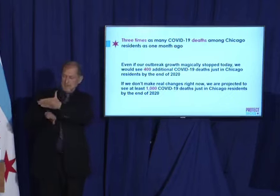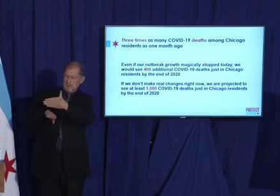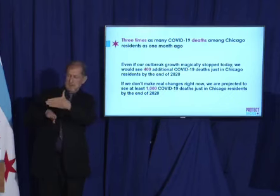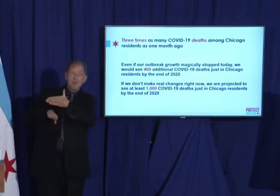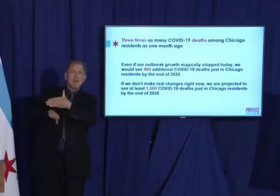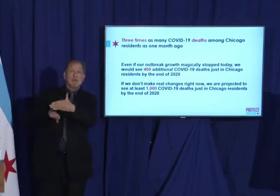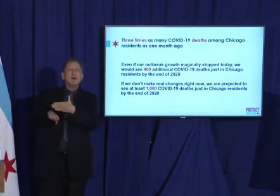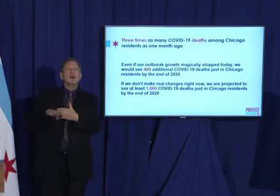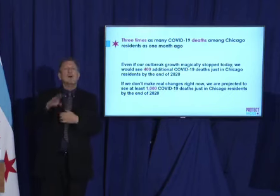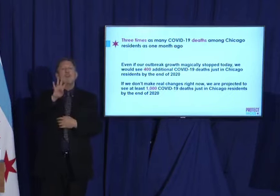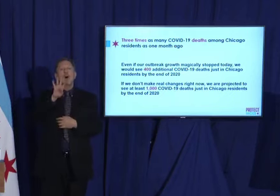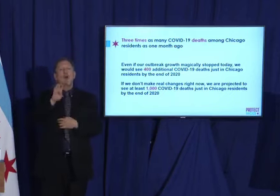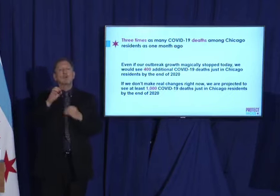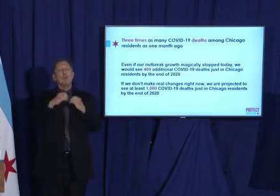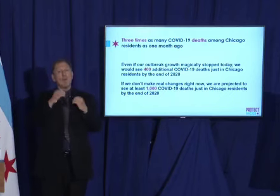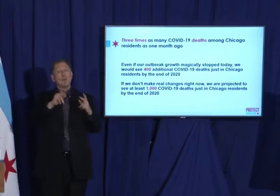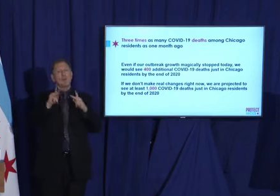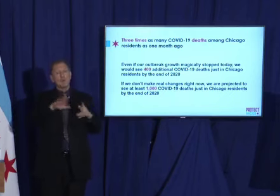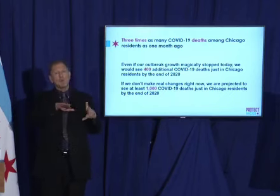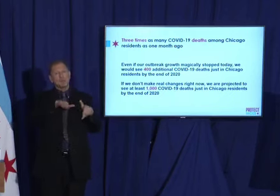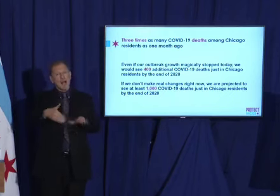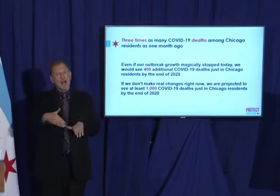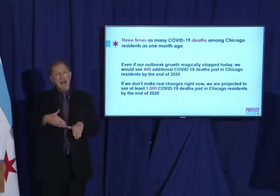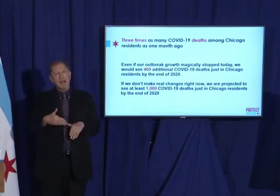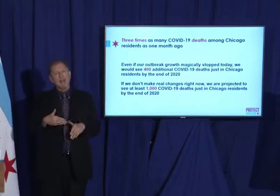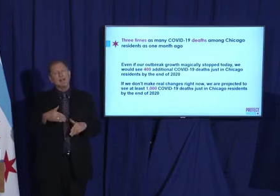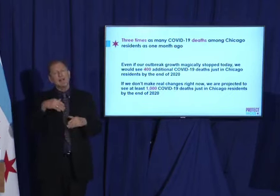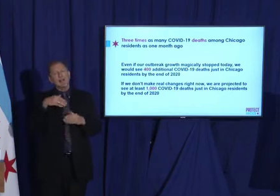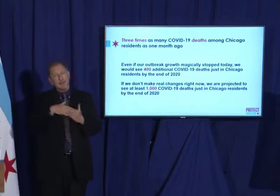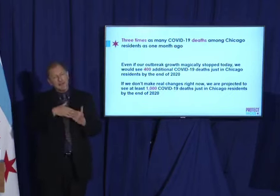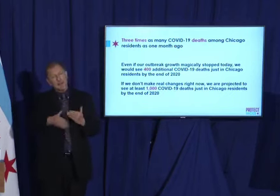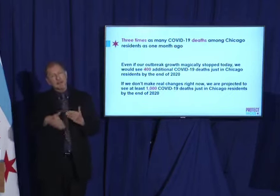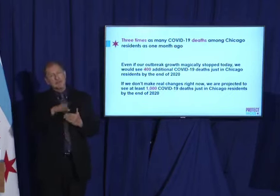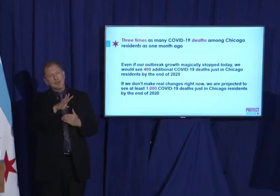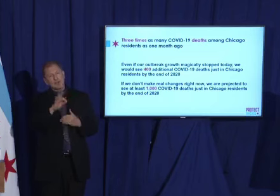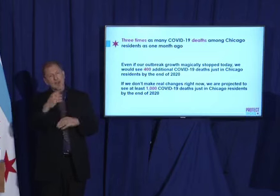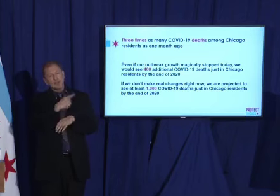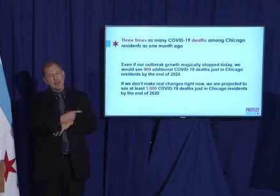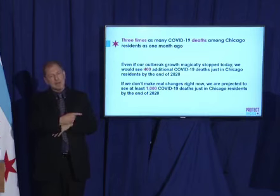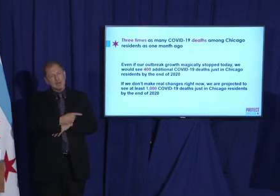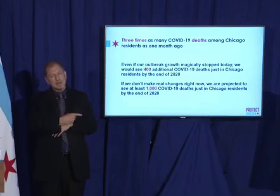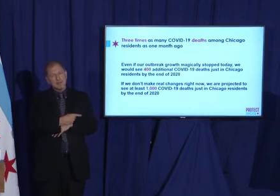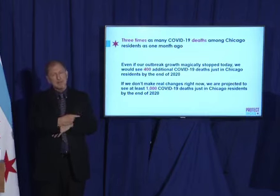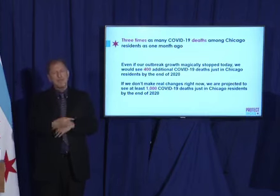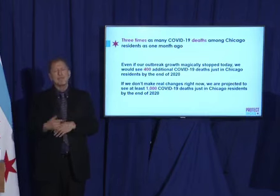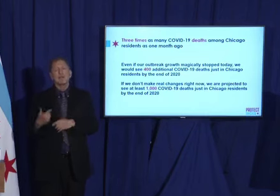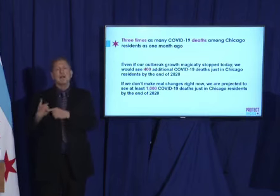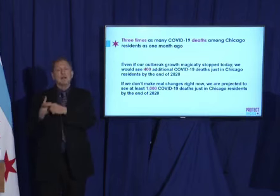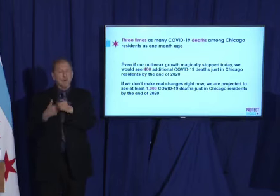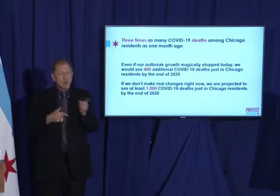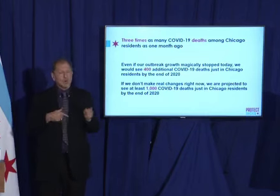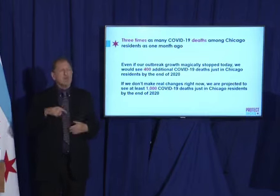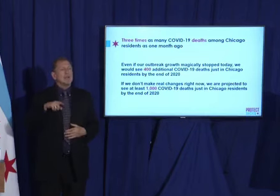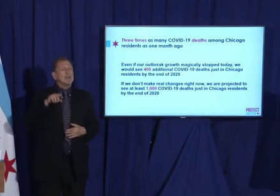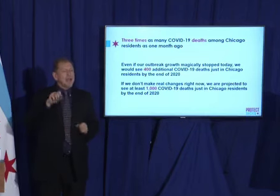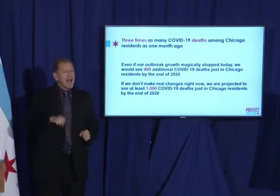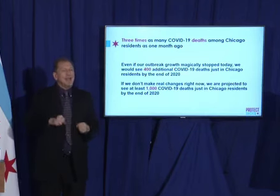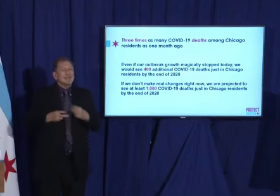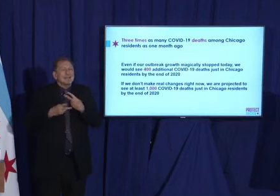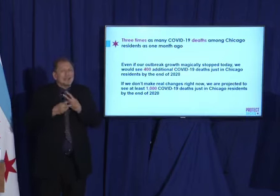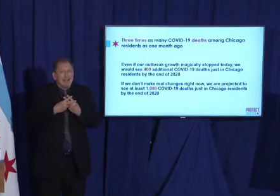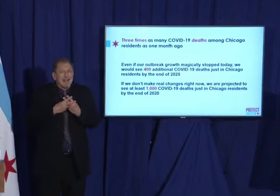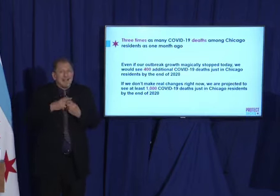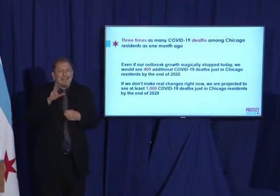Chicago in the next 49 days. It is in our power to save literally 600 lives